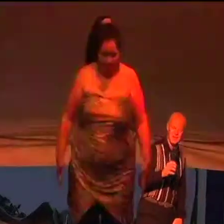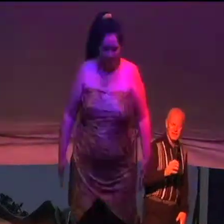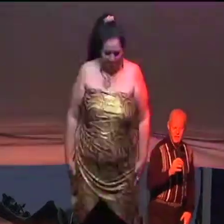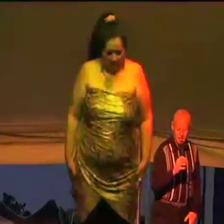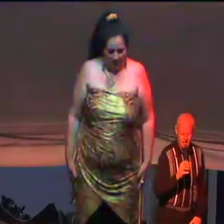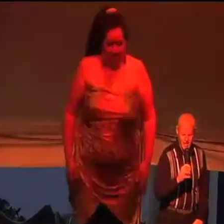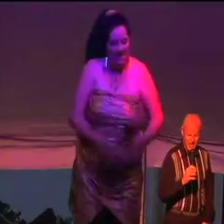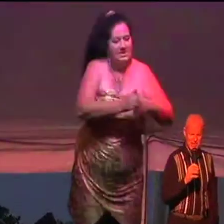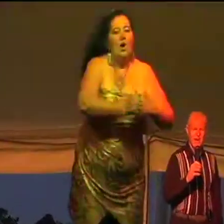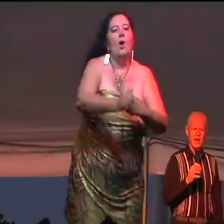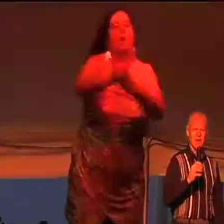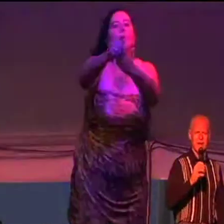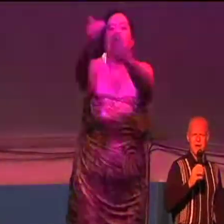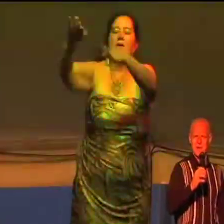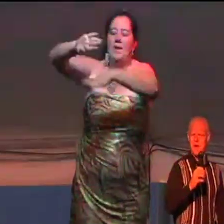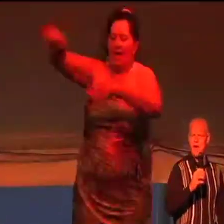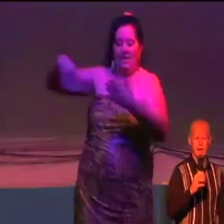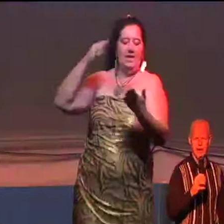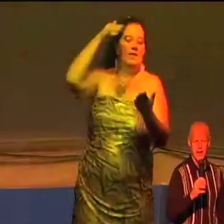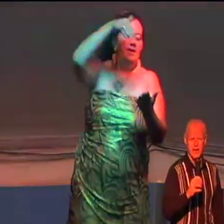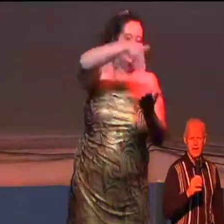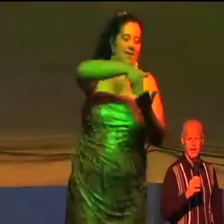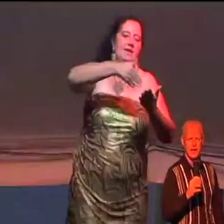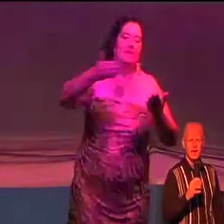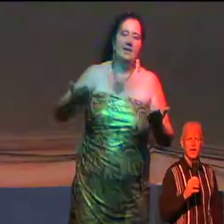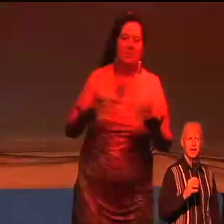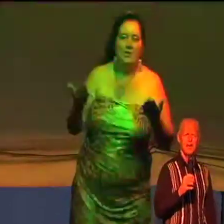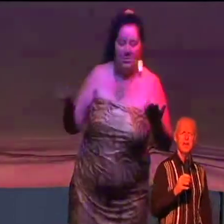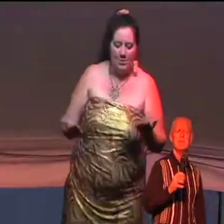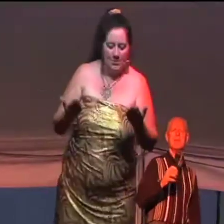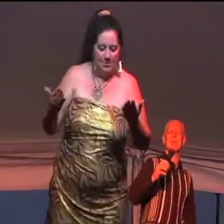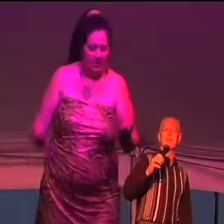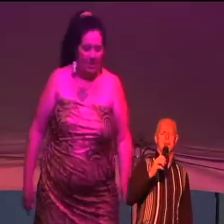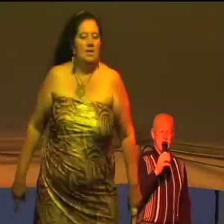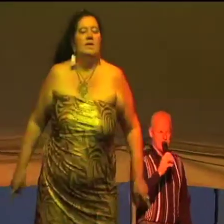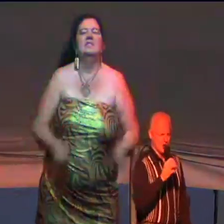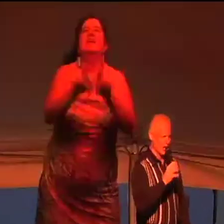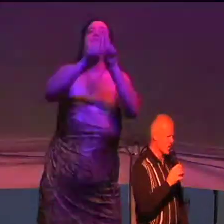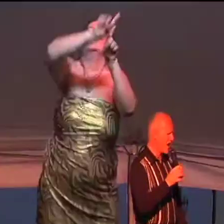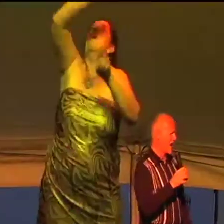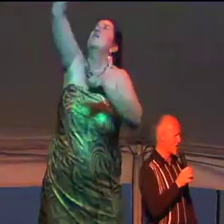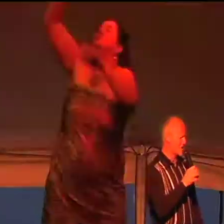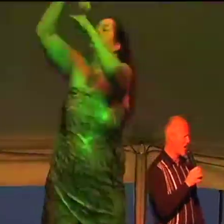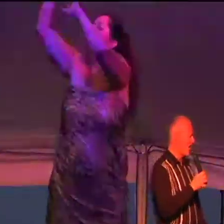And let us fall on way back here The single song shall